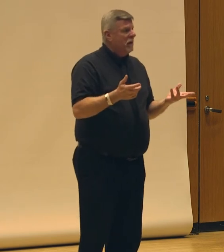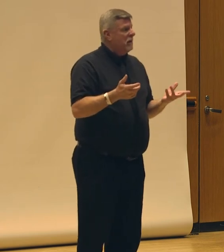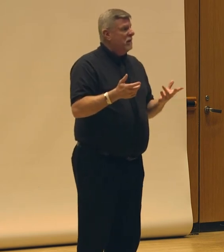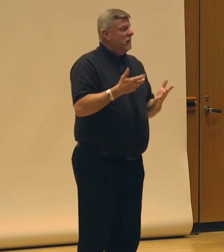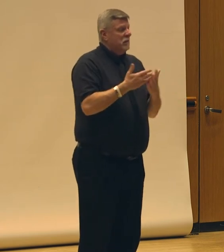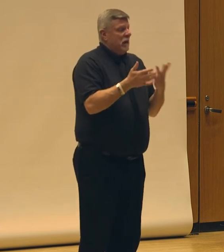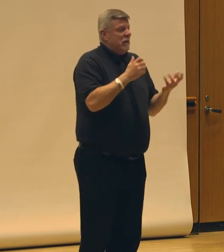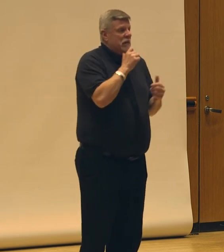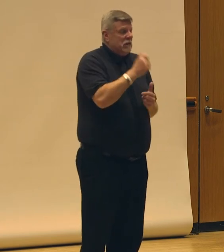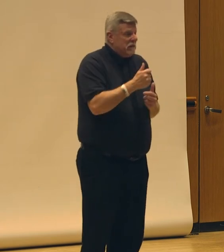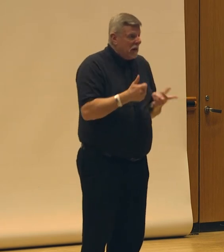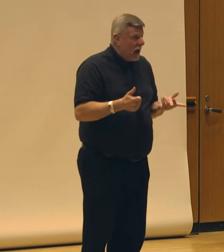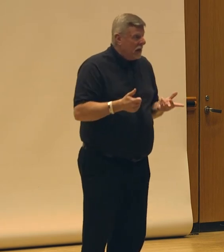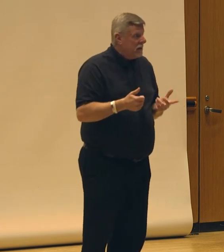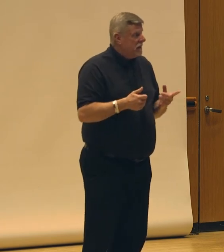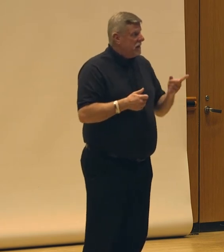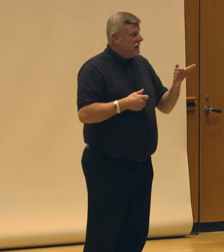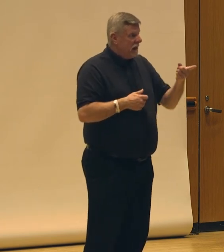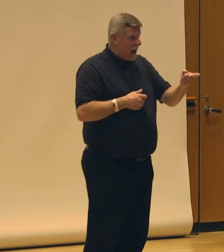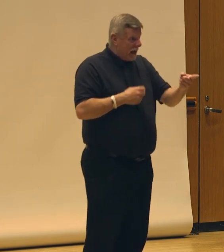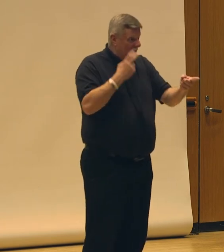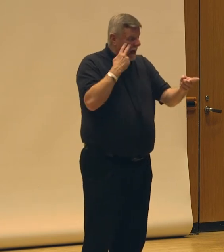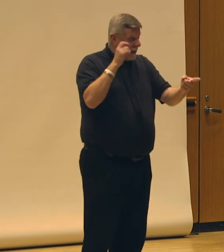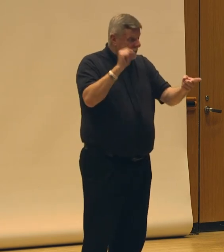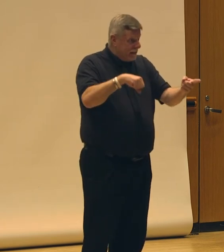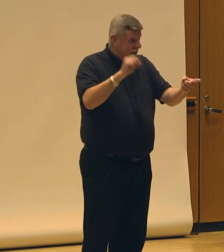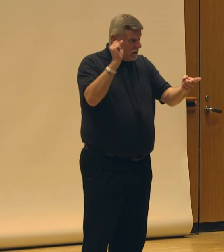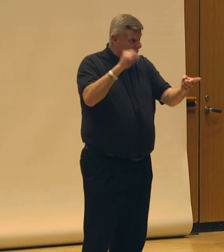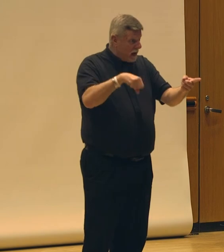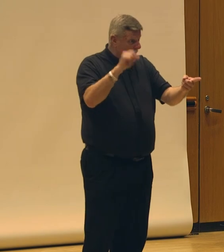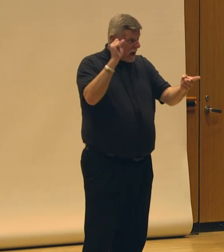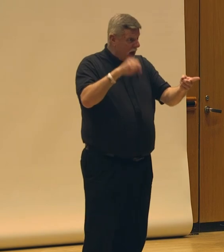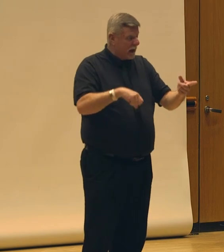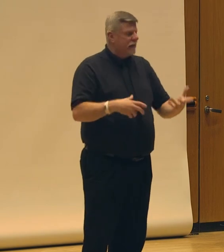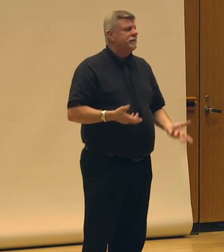You're totally nodding, Jennifer. Not to call you out, but I did.